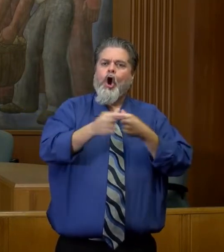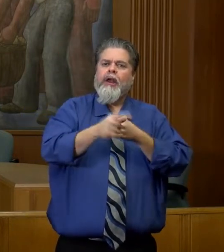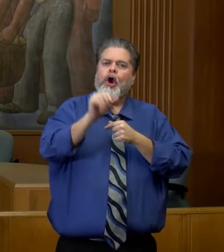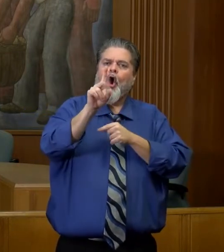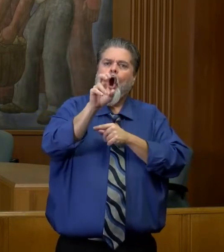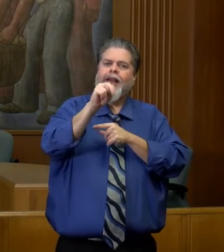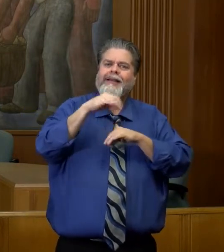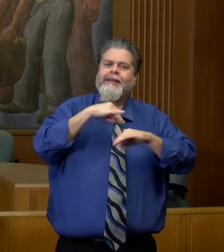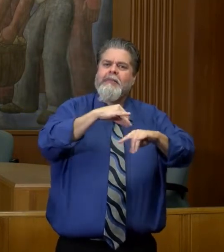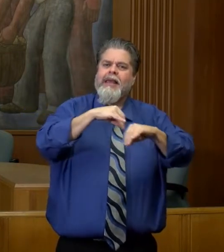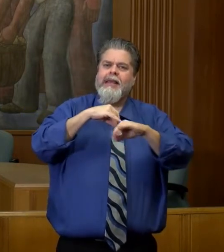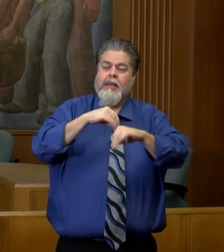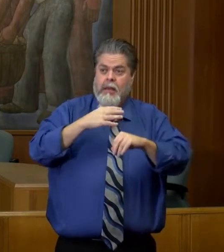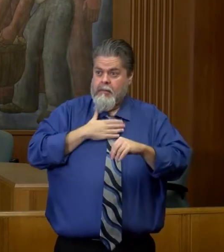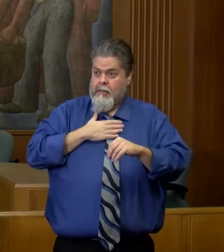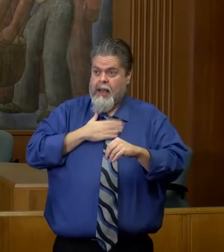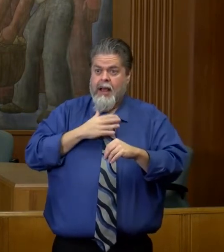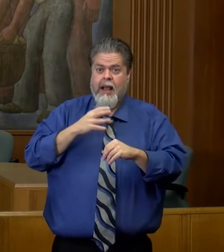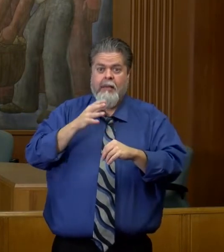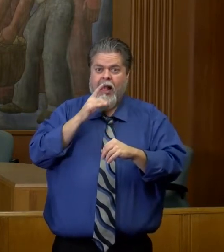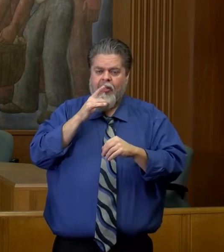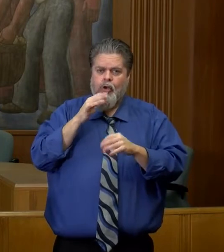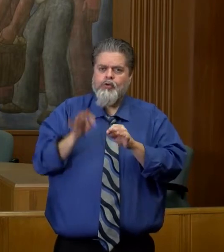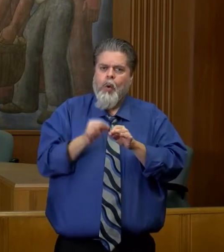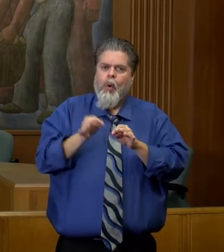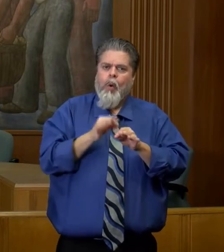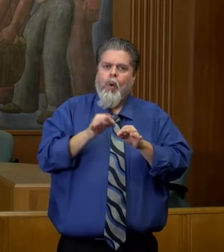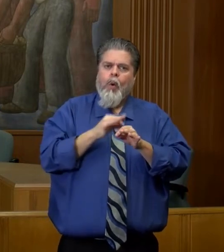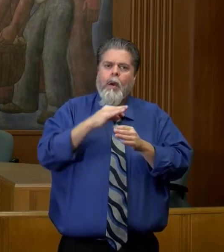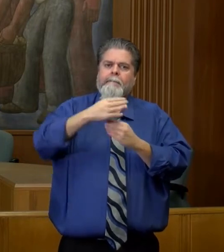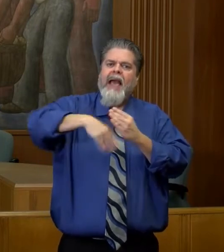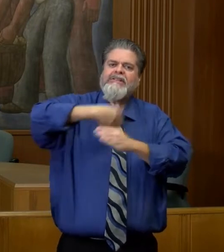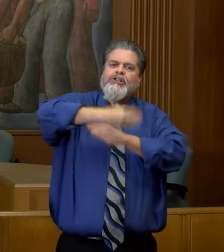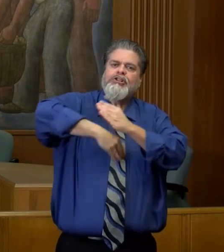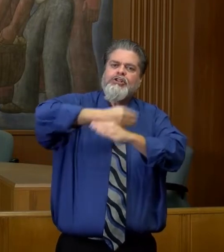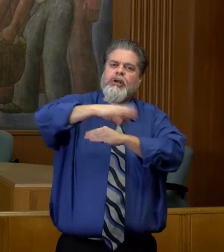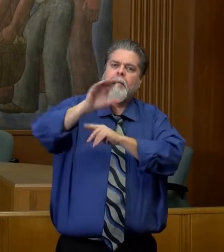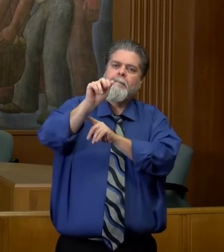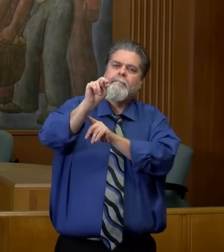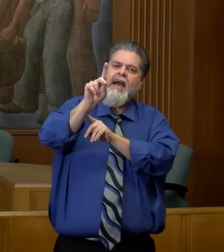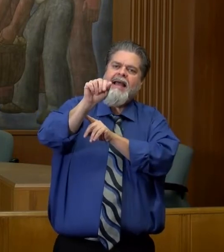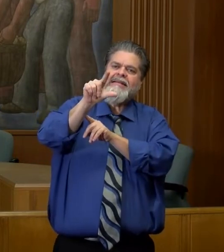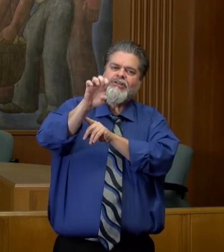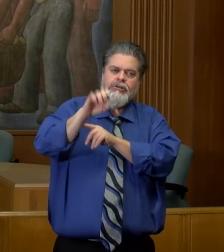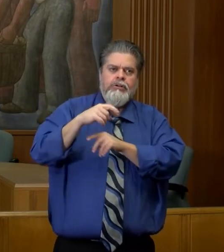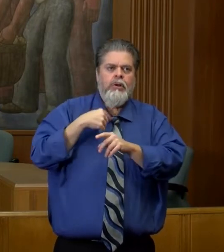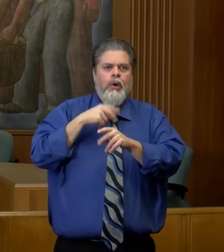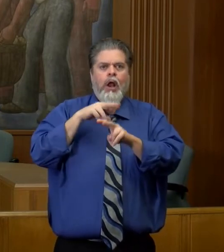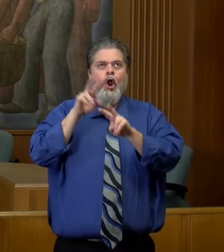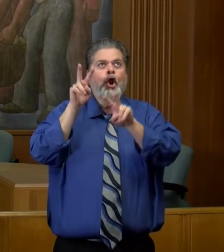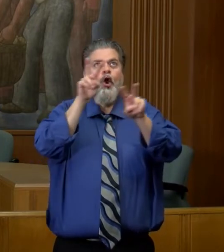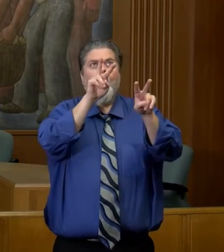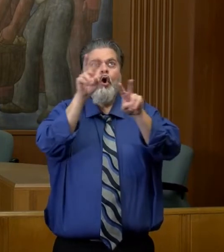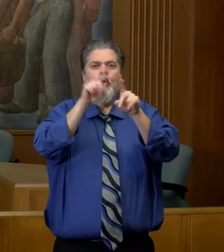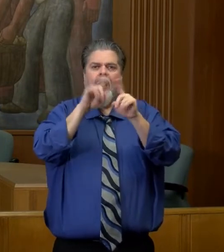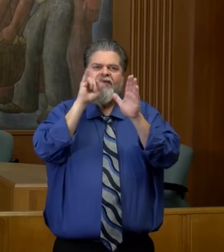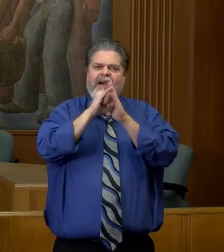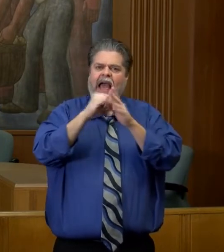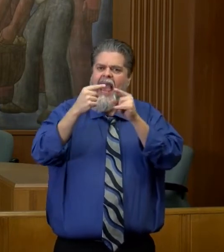invented bandages, joined a group that would look and identify enemy aircraft, they had